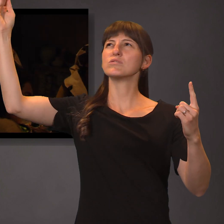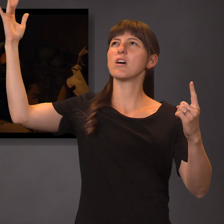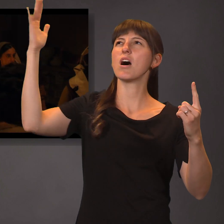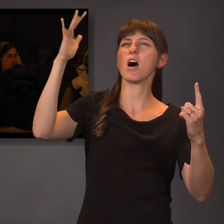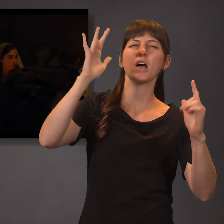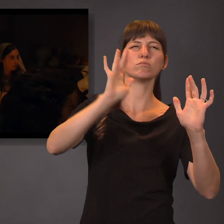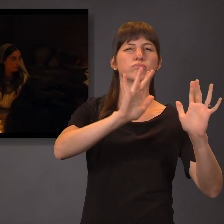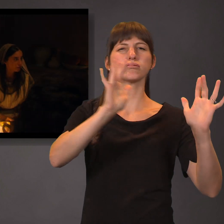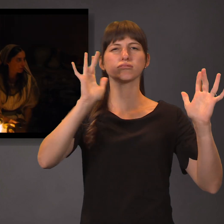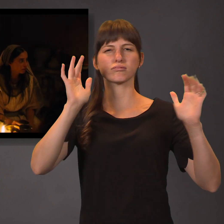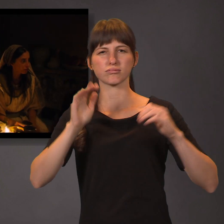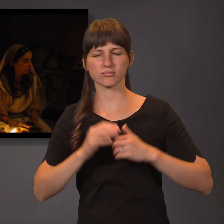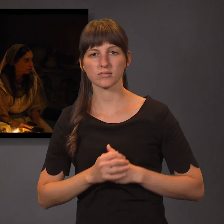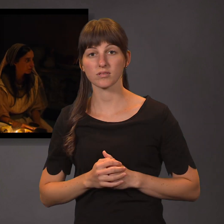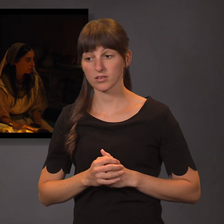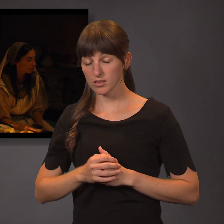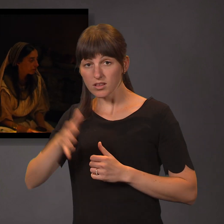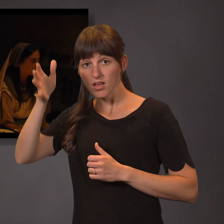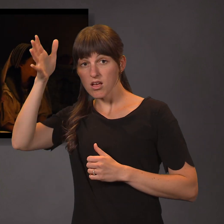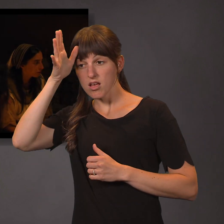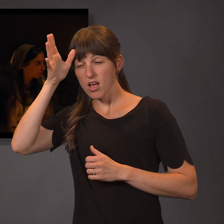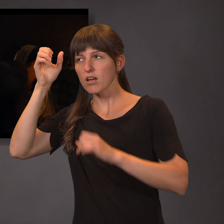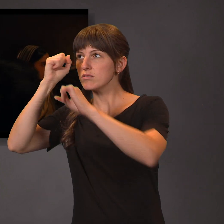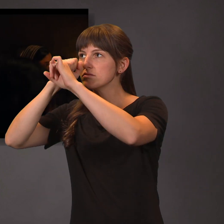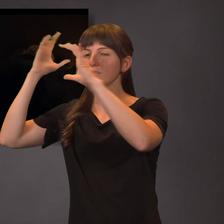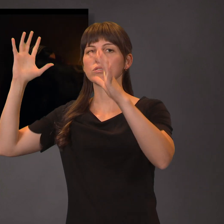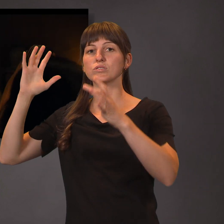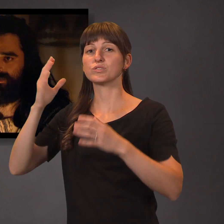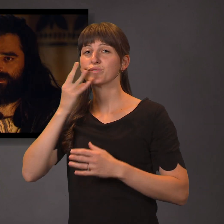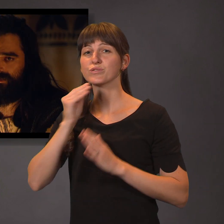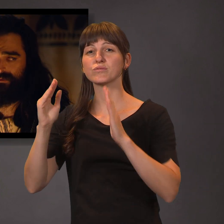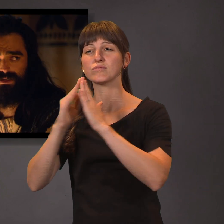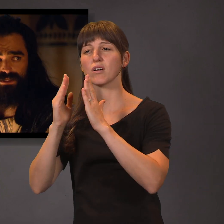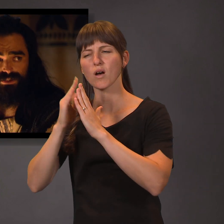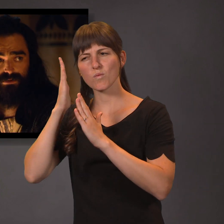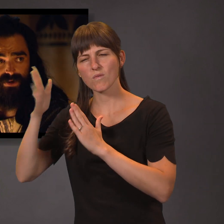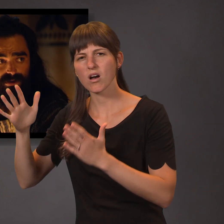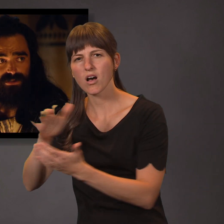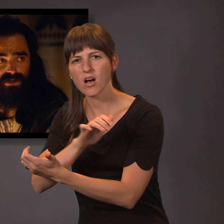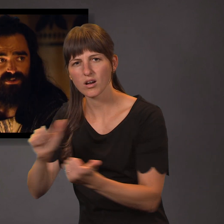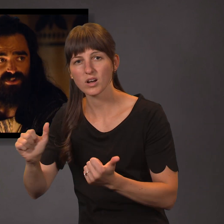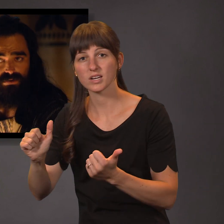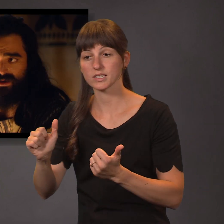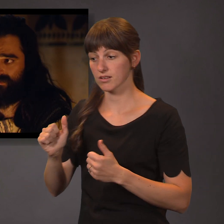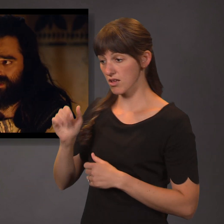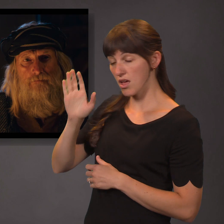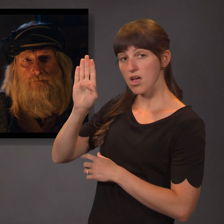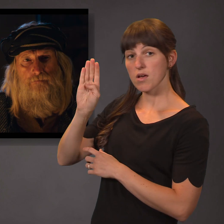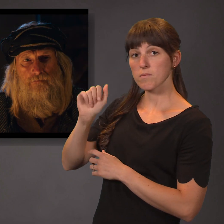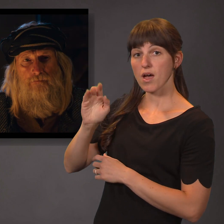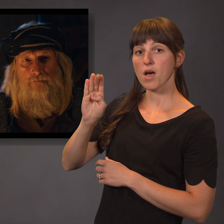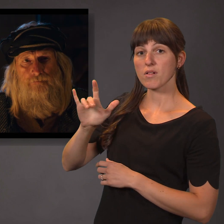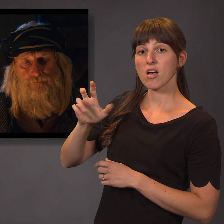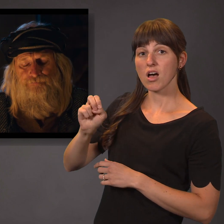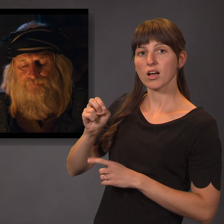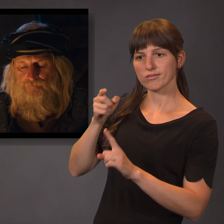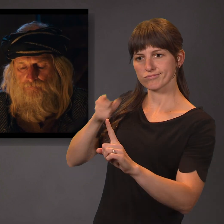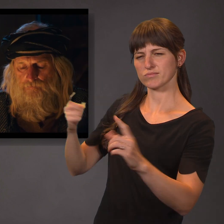Our father was shown that Jerusalem will be destroyed, that many shall perish by the sword, and many more carried away captive into